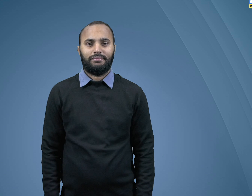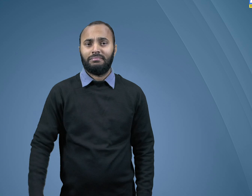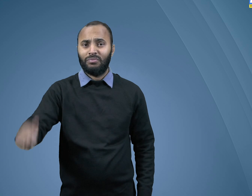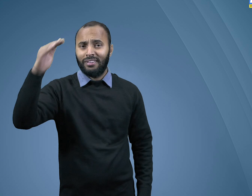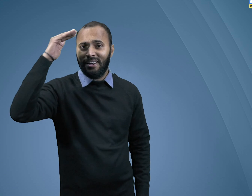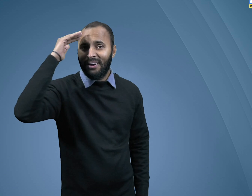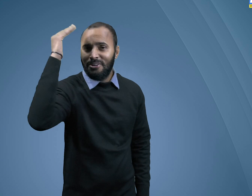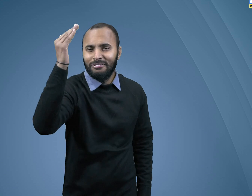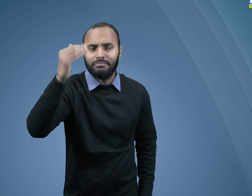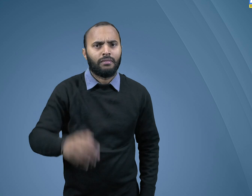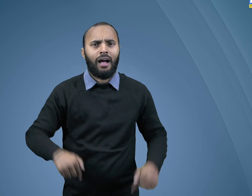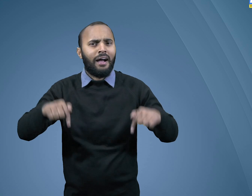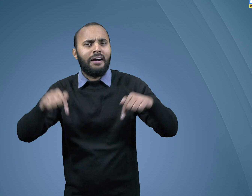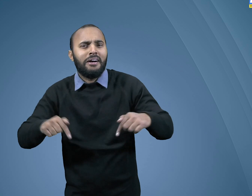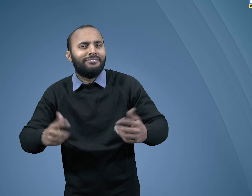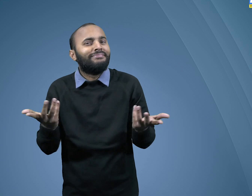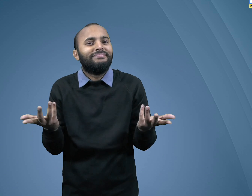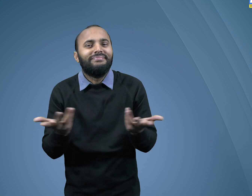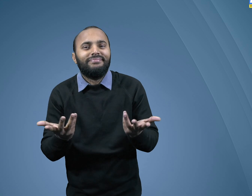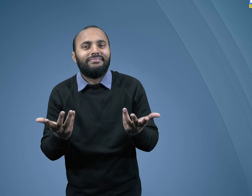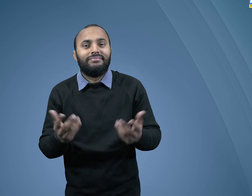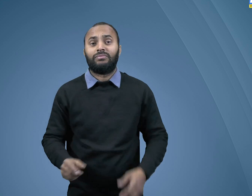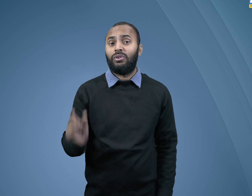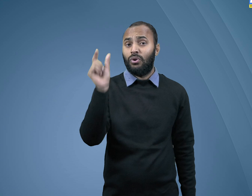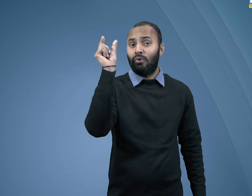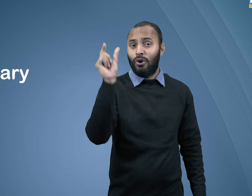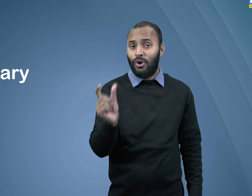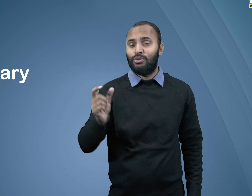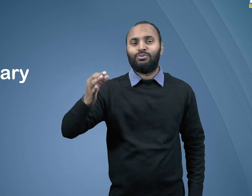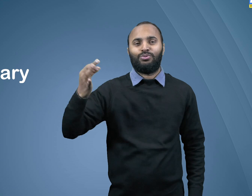Hello everyone, let's look some new glossary words.